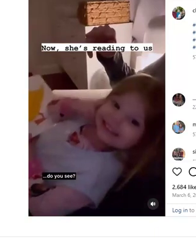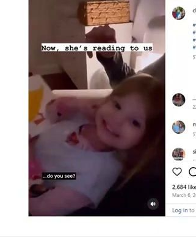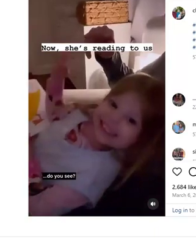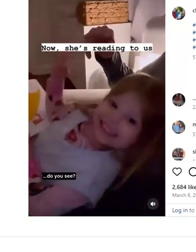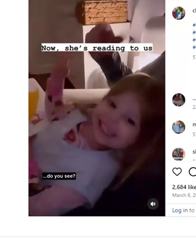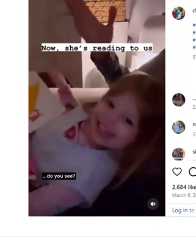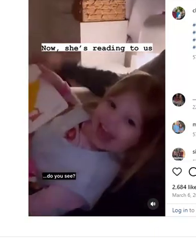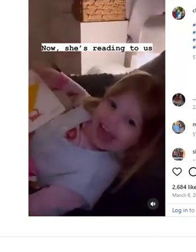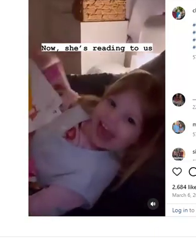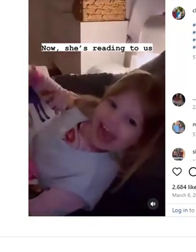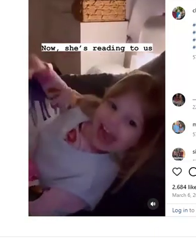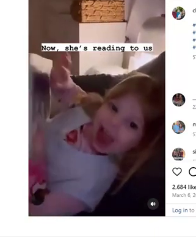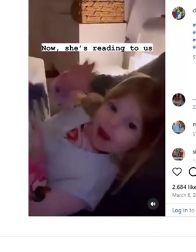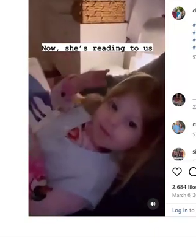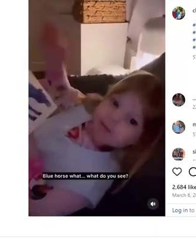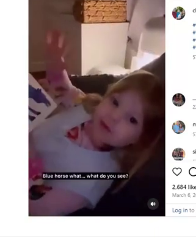She's reading to us.